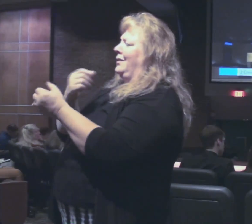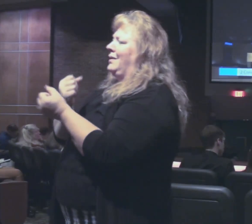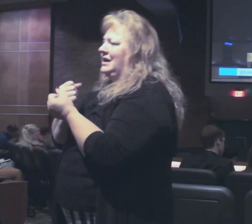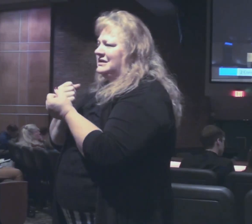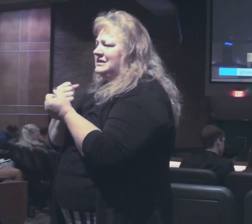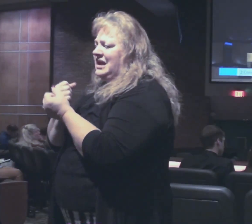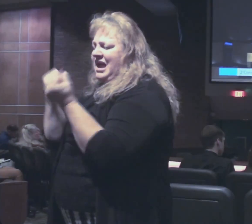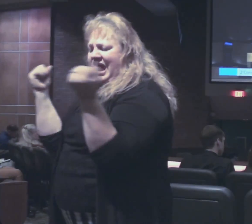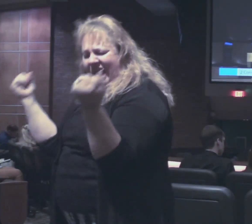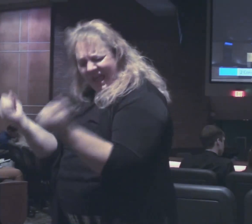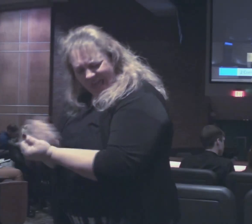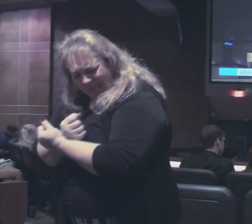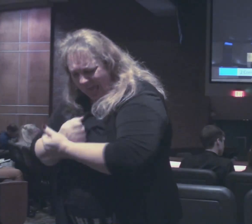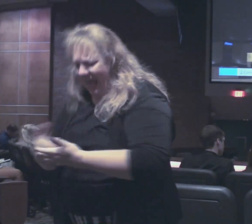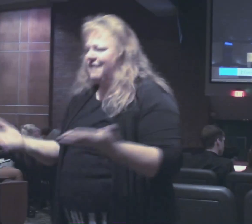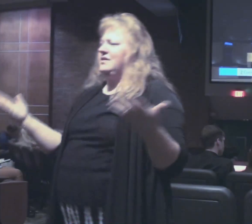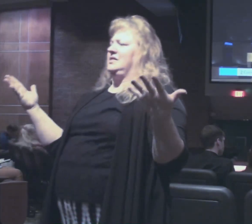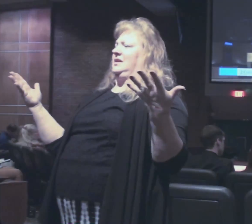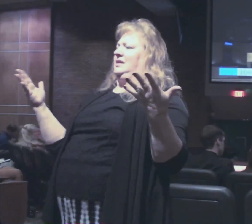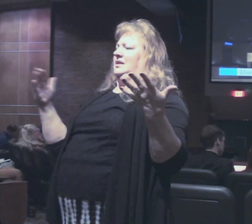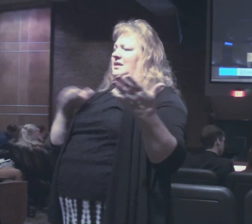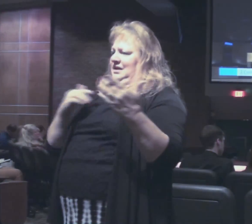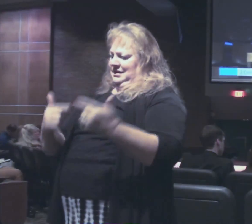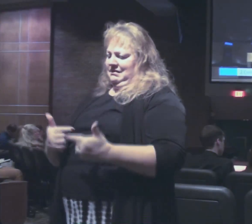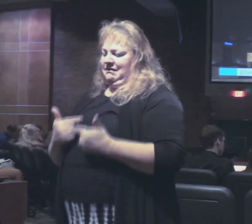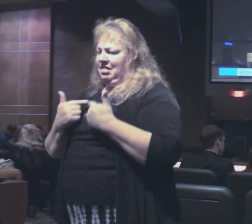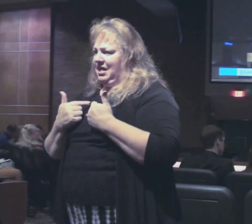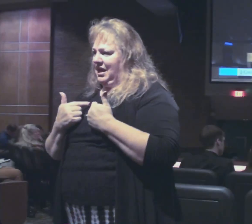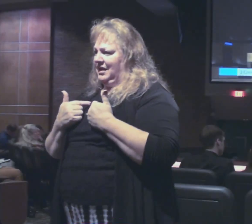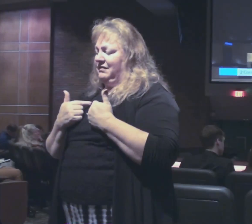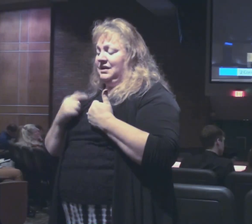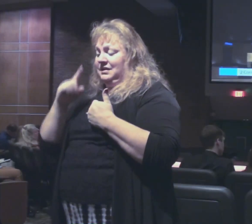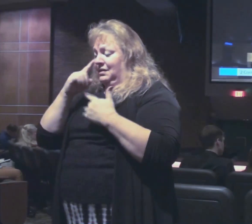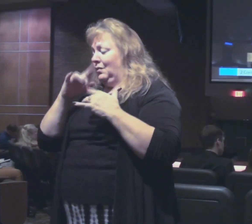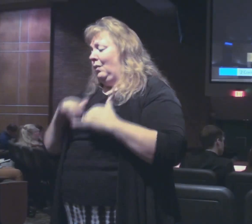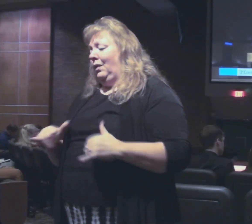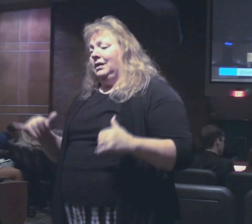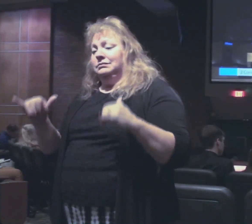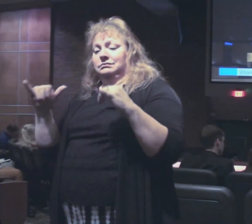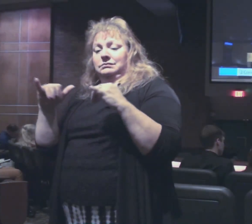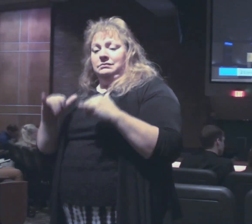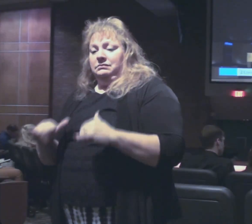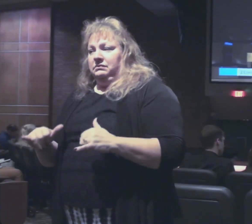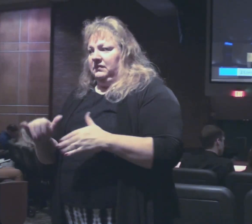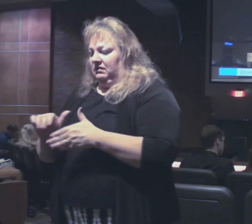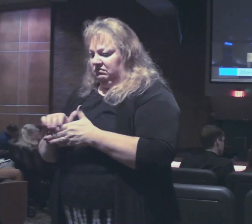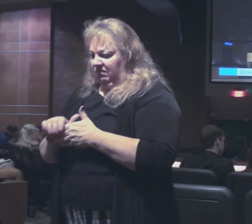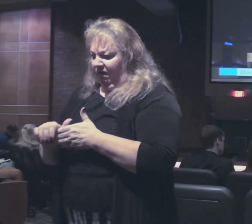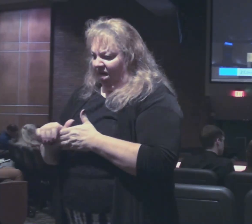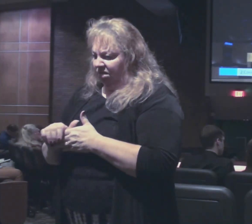everything in our life down to the mundane dollars